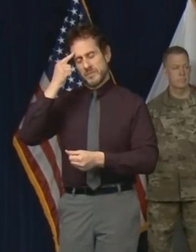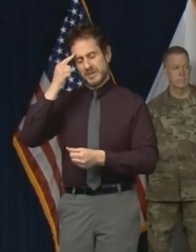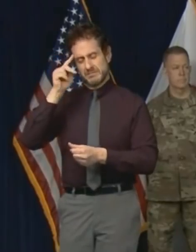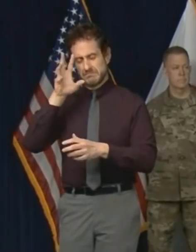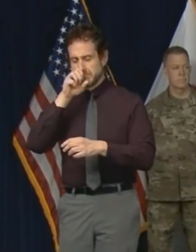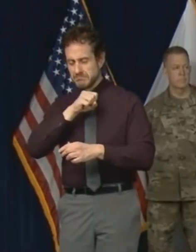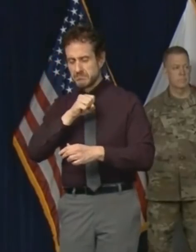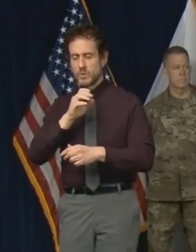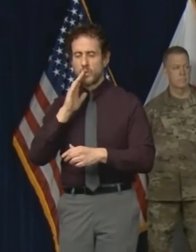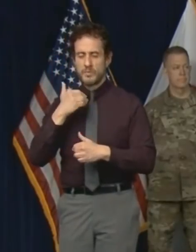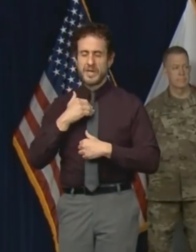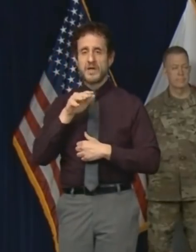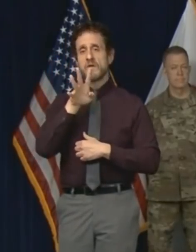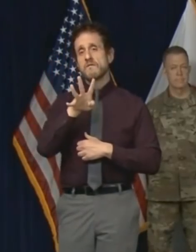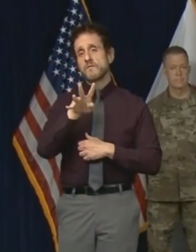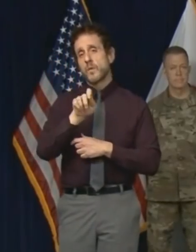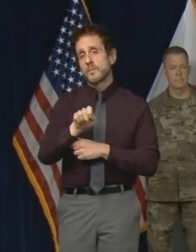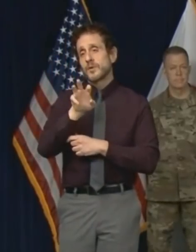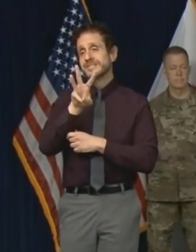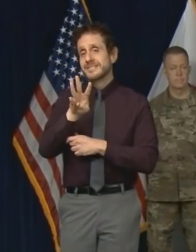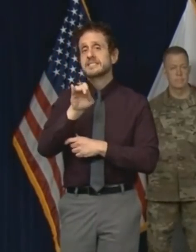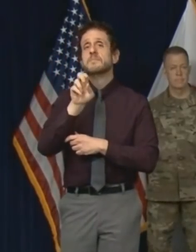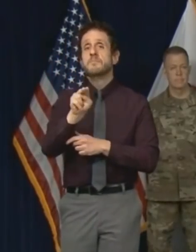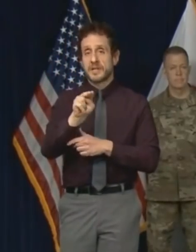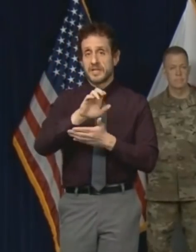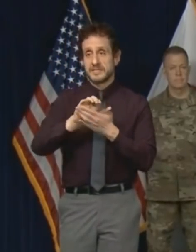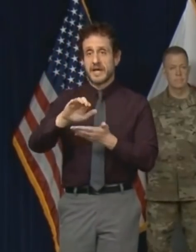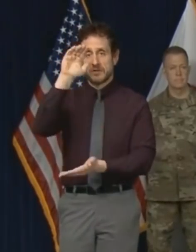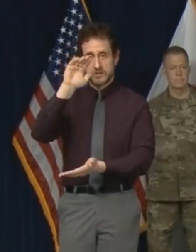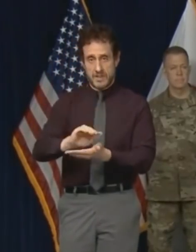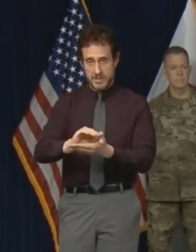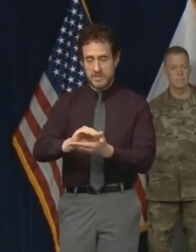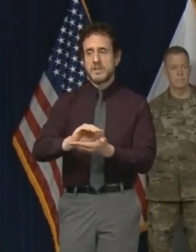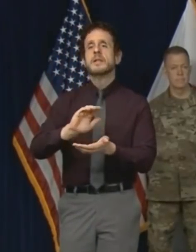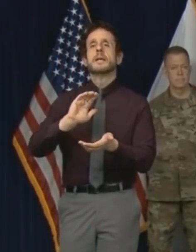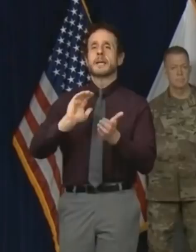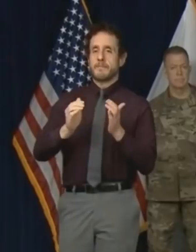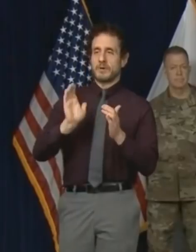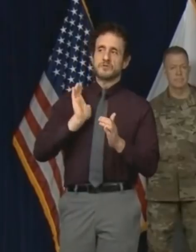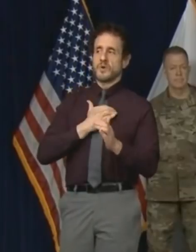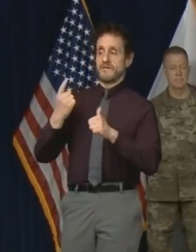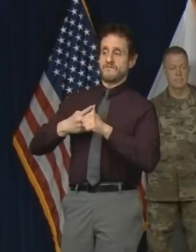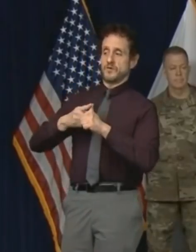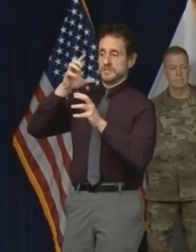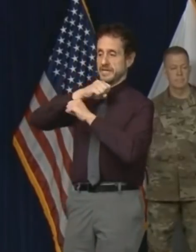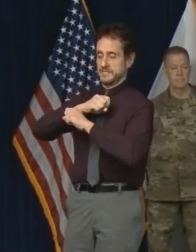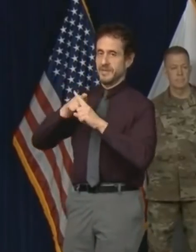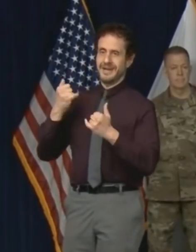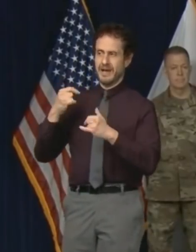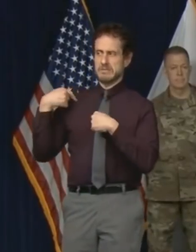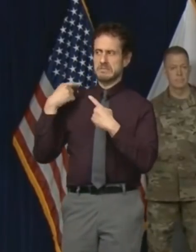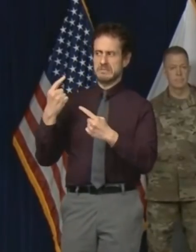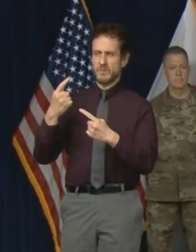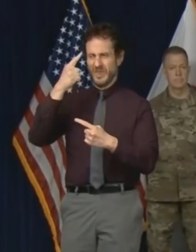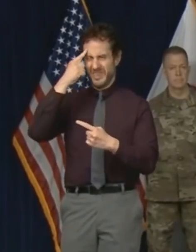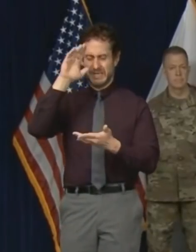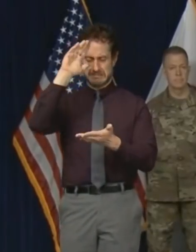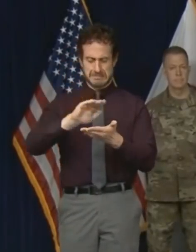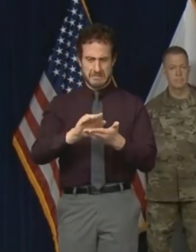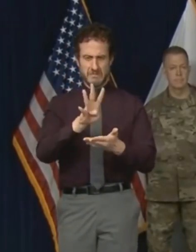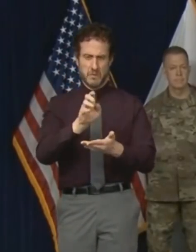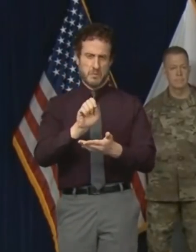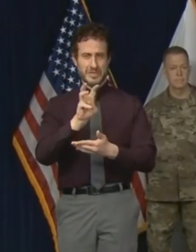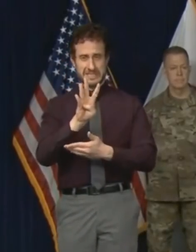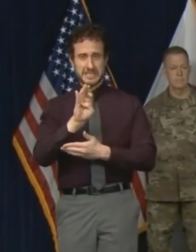.6 billion dollars less in state revenues than our Department of Revenue originally estimated accounting for paying back the